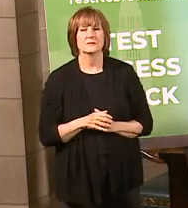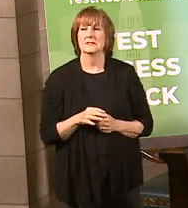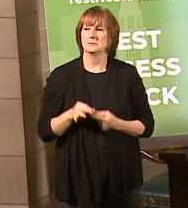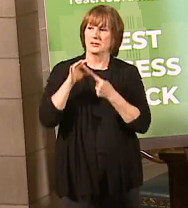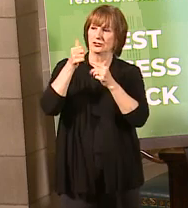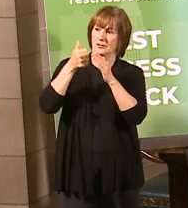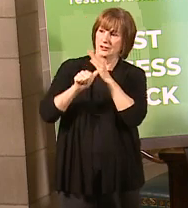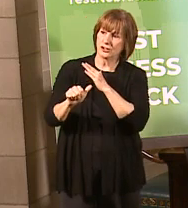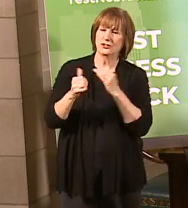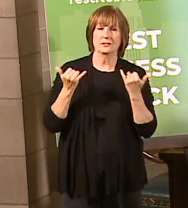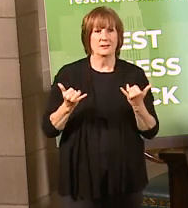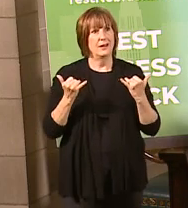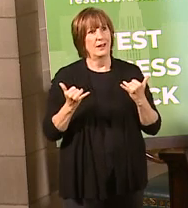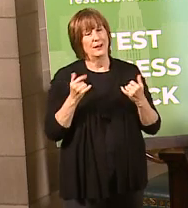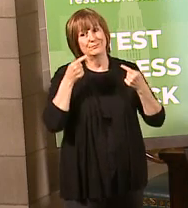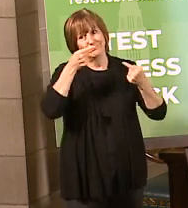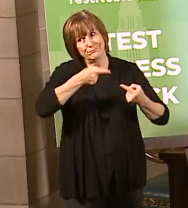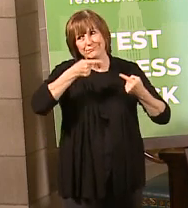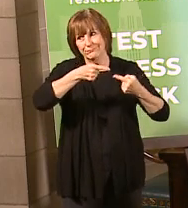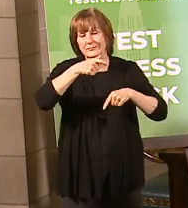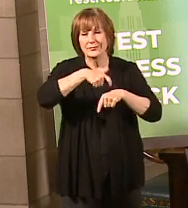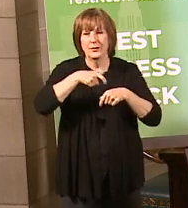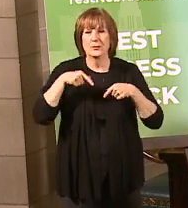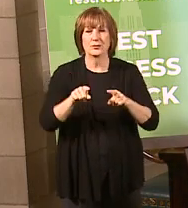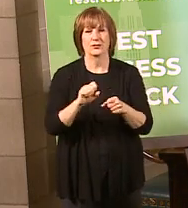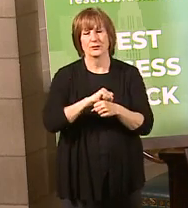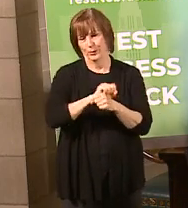these trying times of this pandemic emergency.